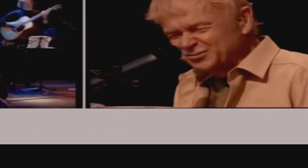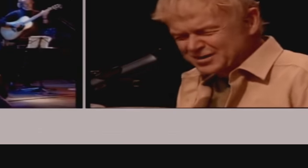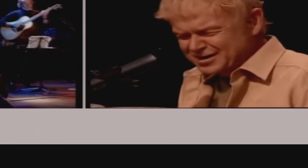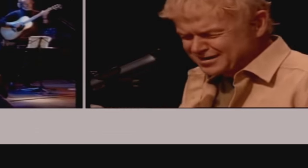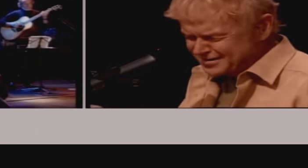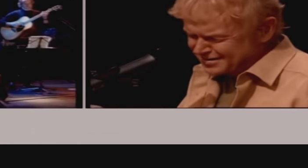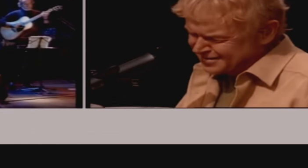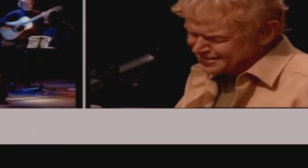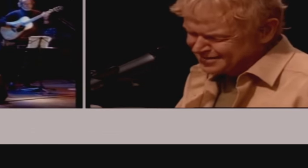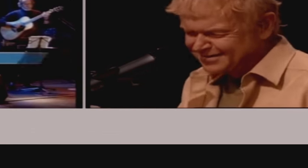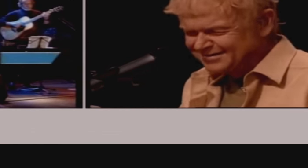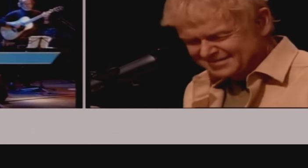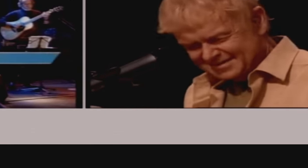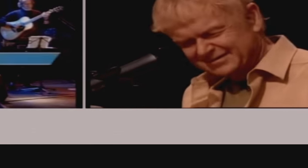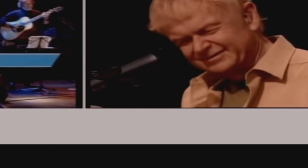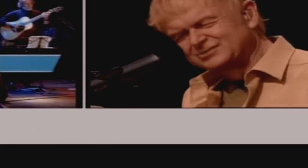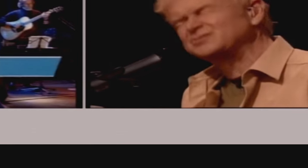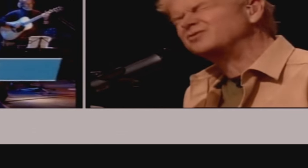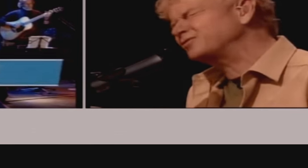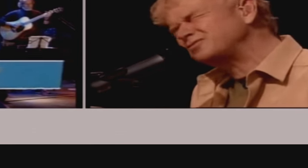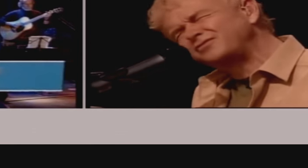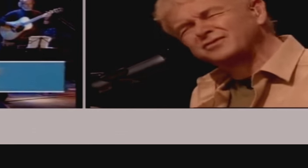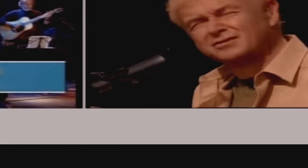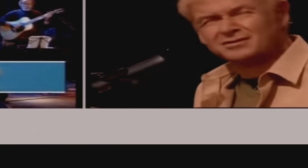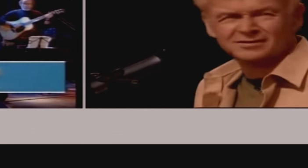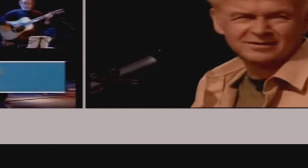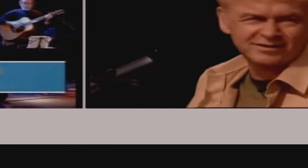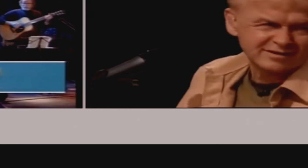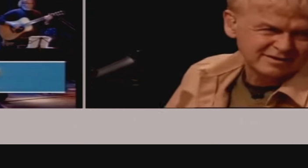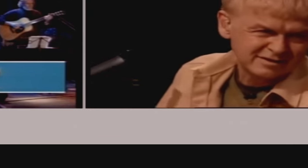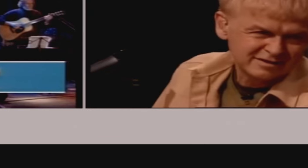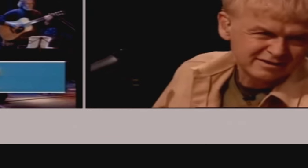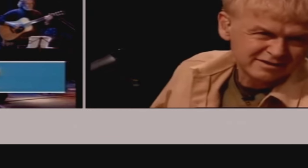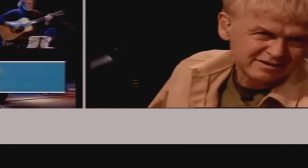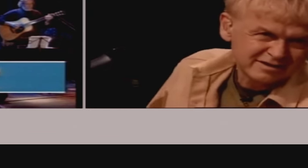You are so beautiful